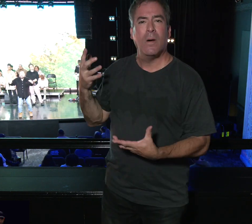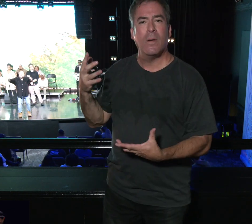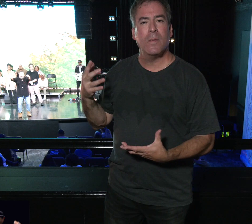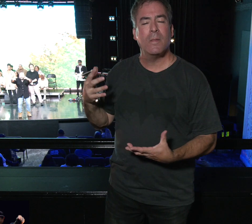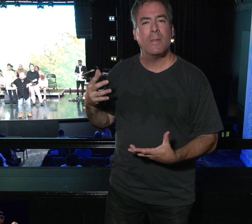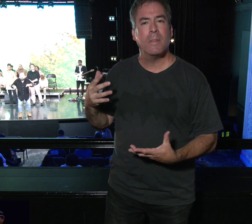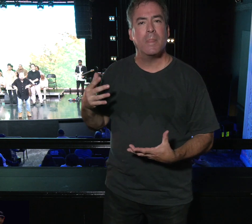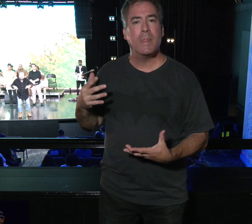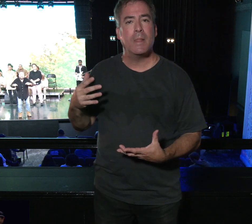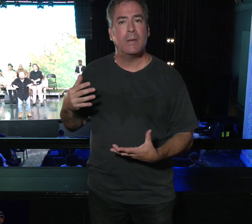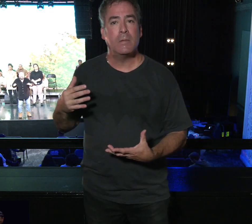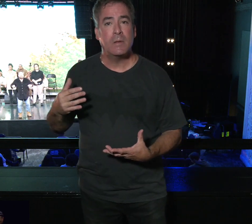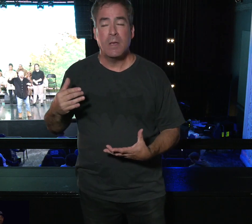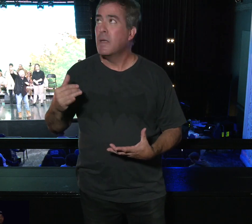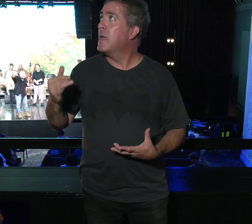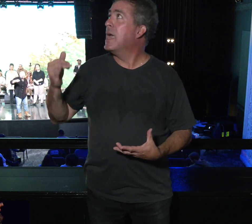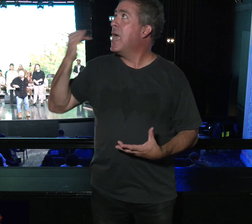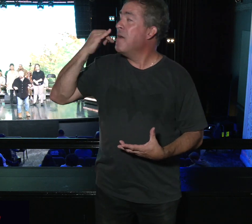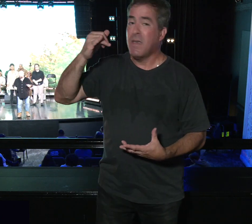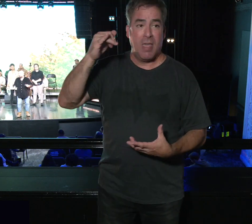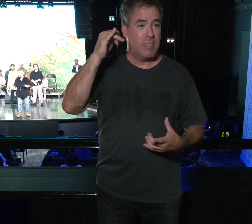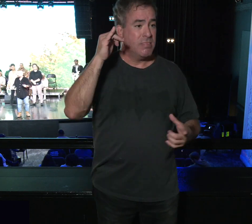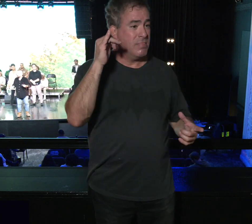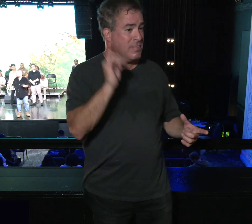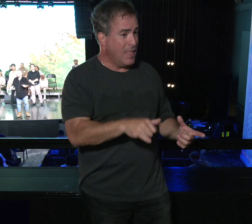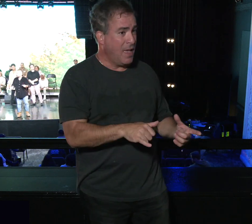But it's not this for this. It's this for that.